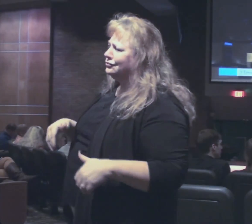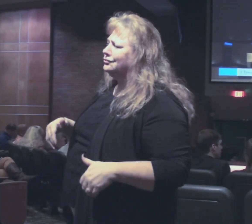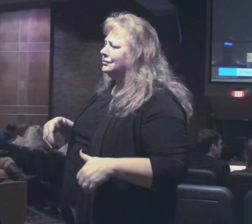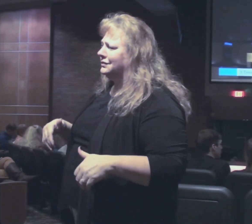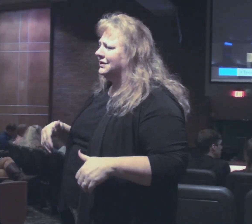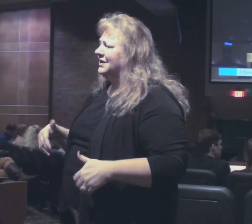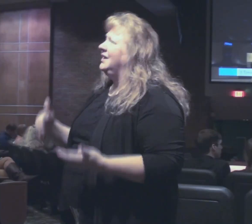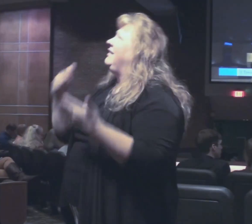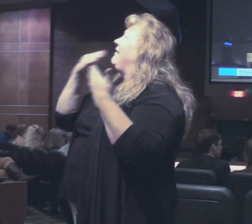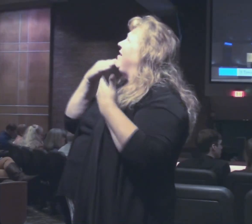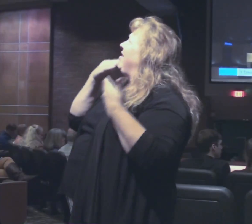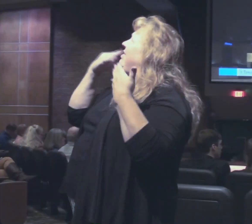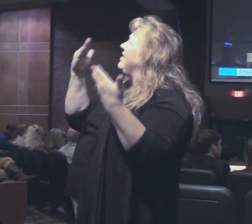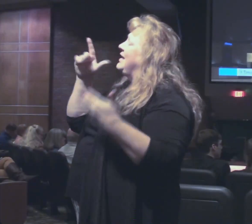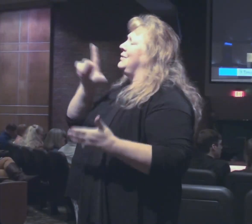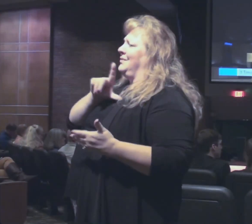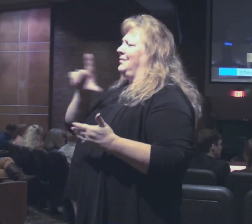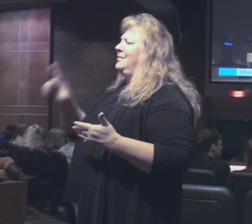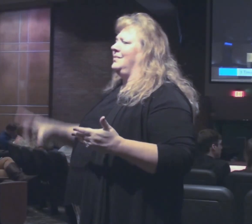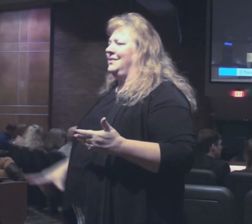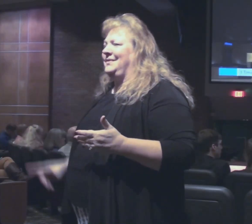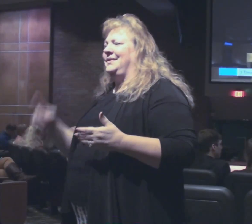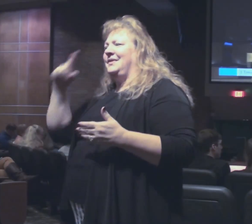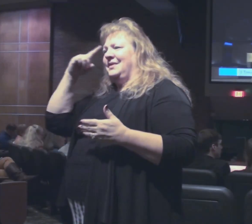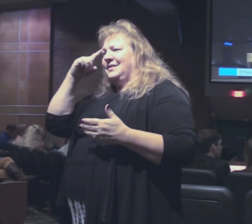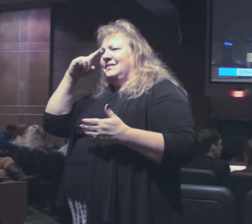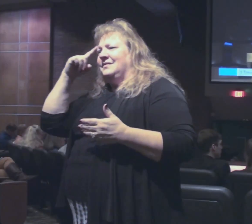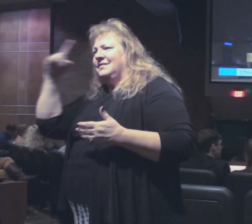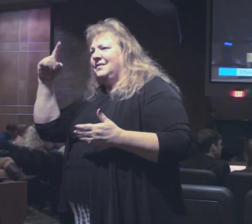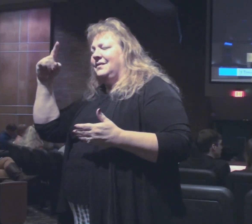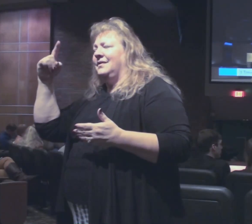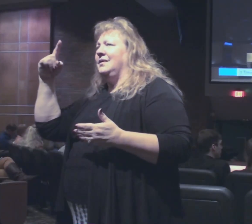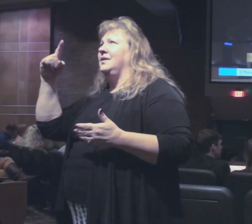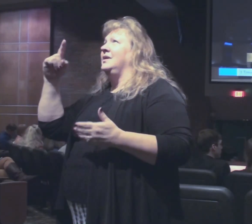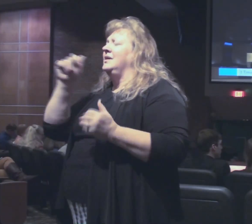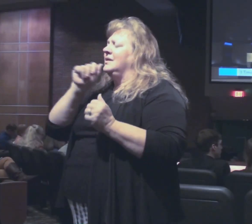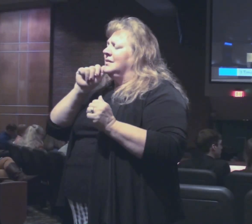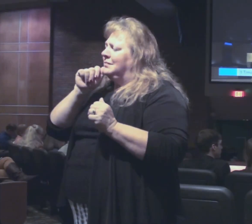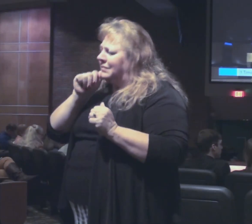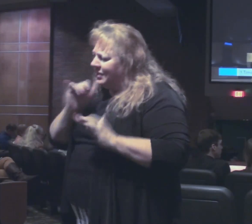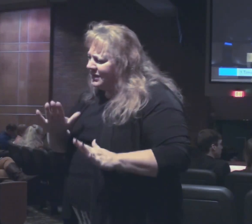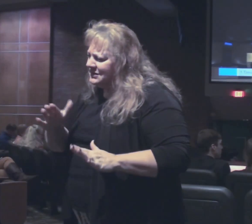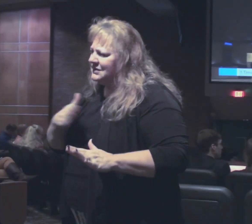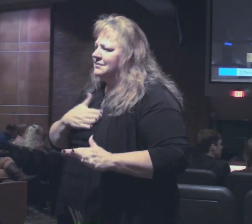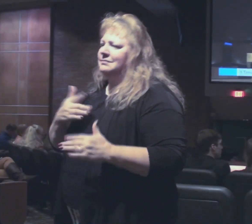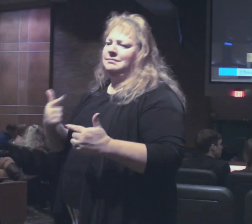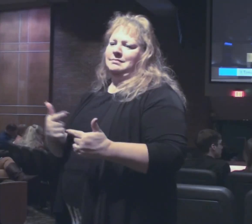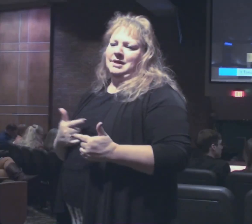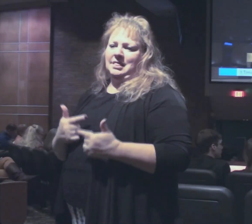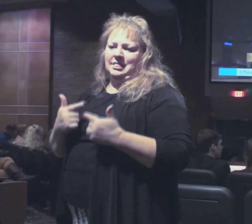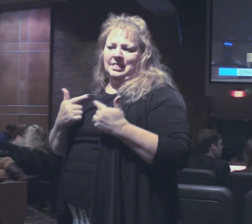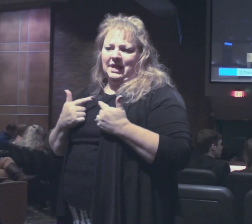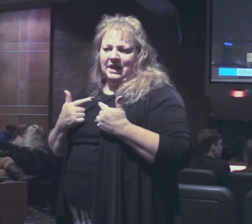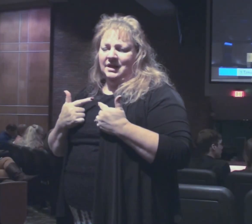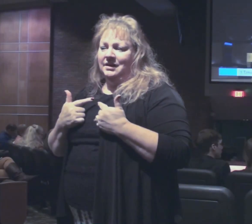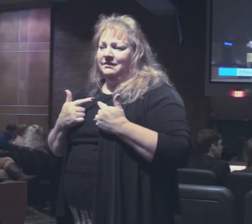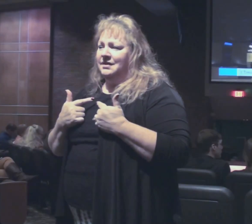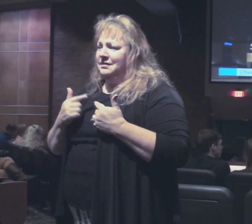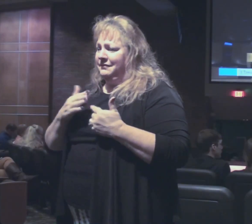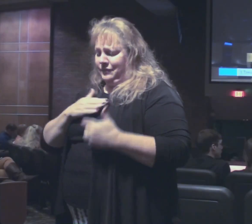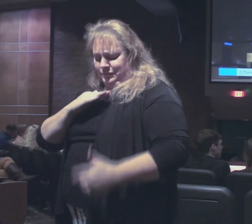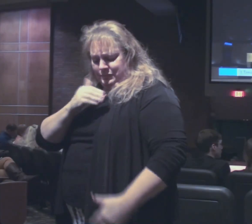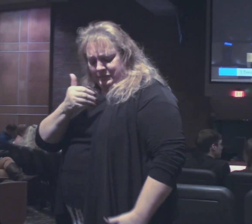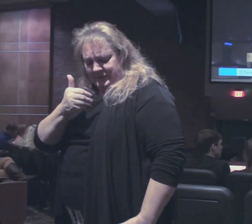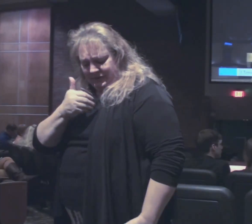Thank you, Lord, for bringing such blessings to my life. Not only spiritual